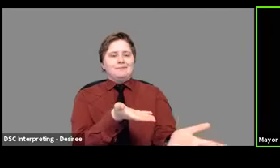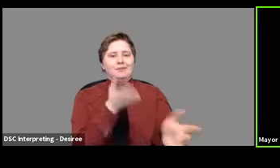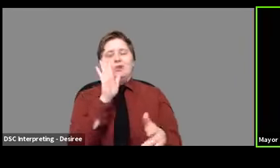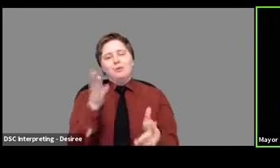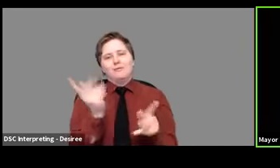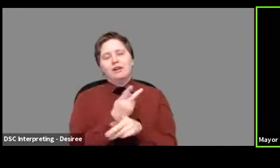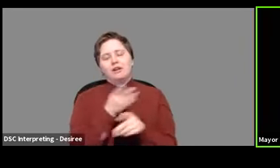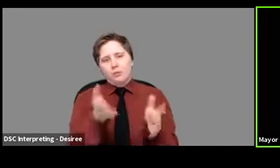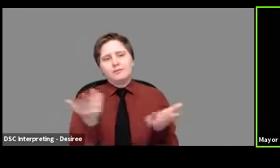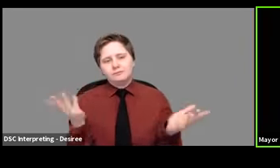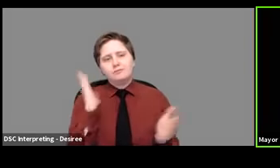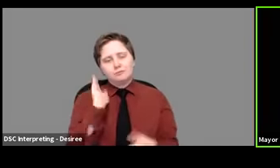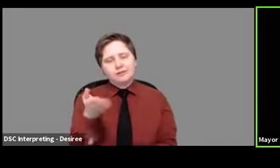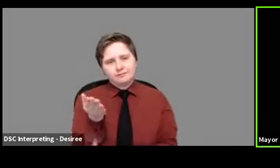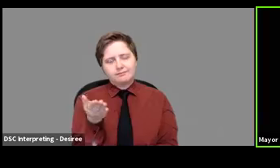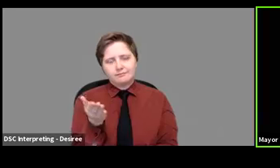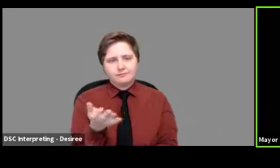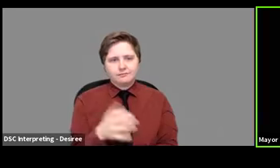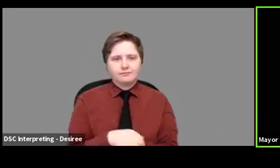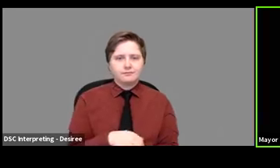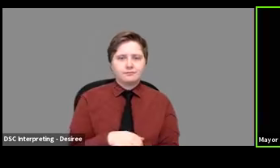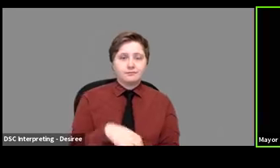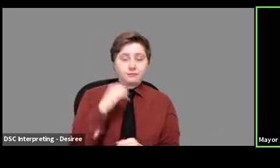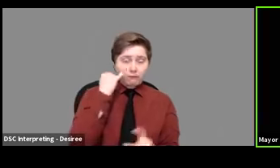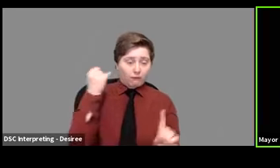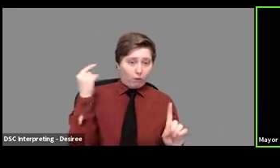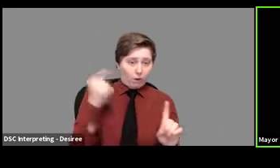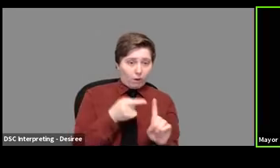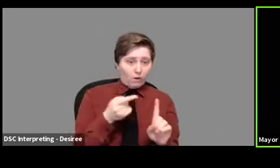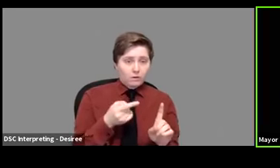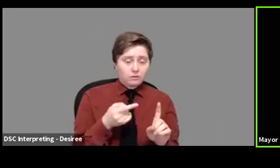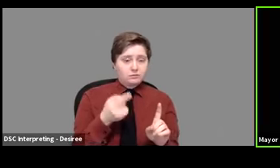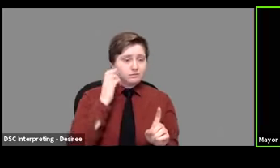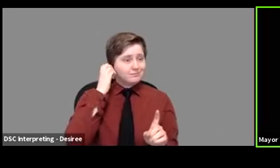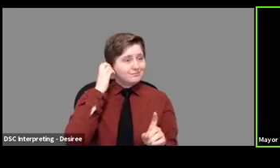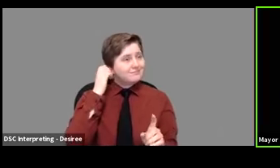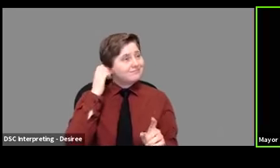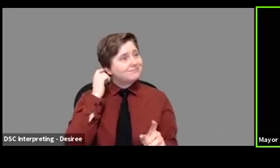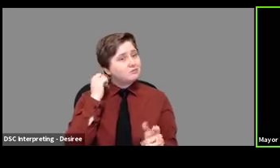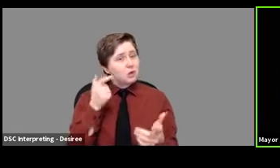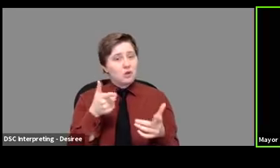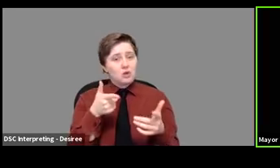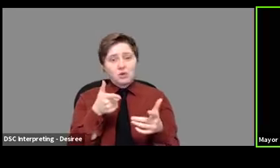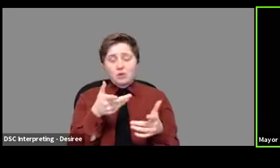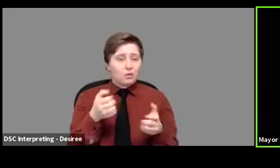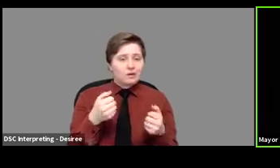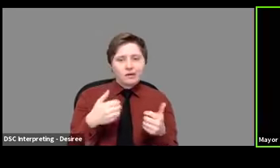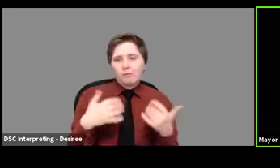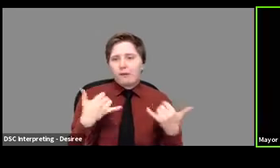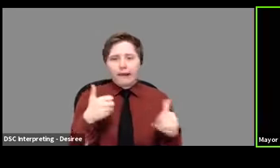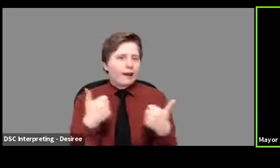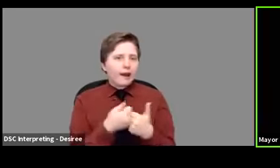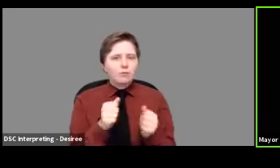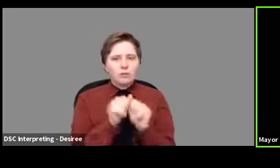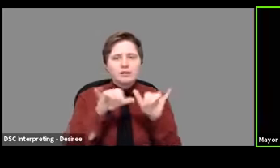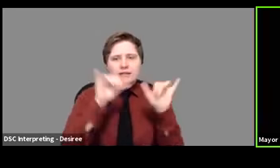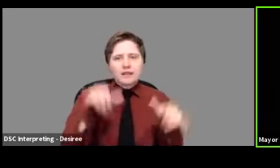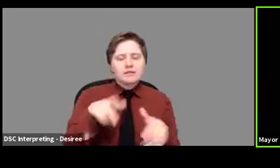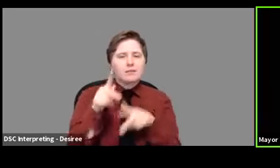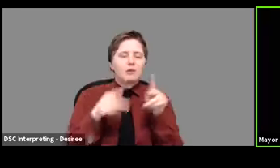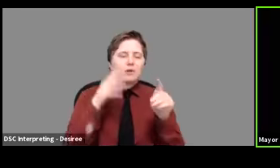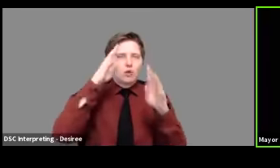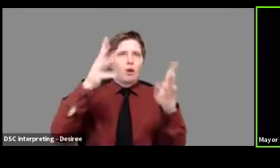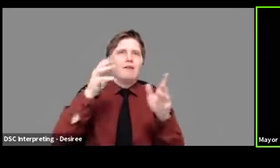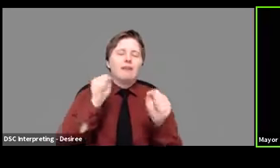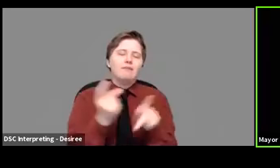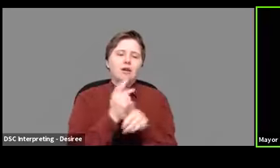figure out a way. If your goal is to try to game this, if you, if you want to game the system at all costs, people are pretty creative. I'm sure